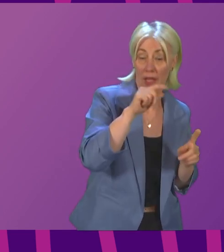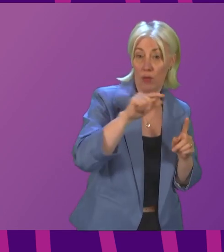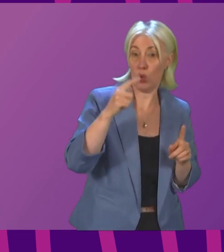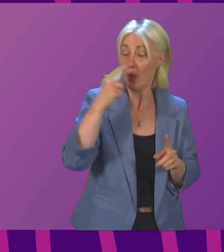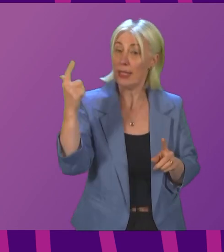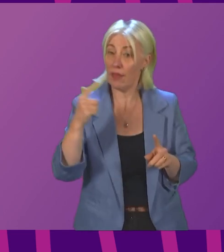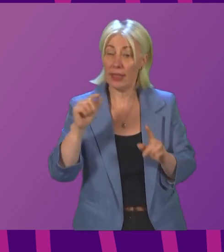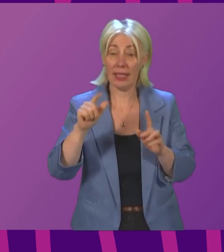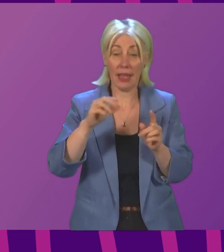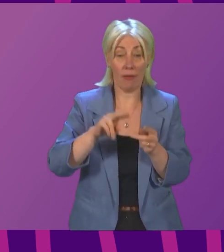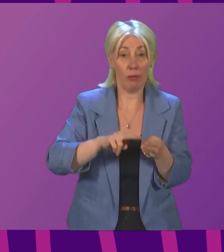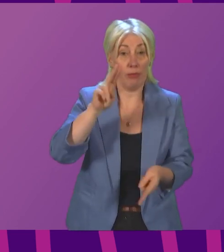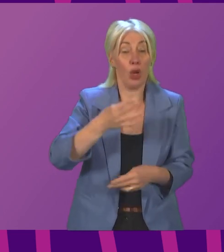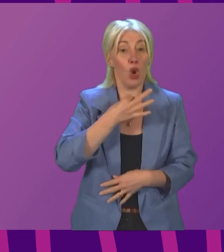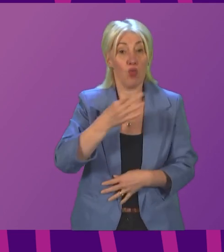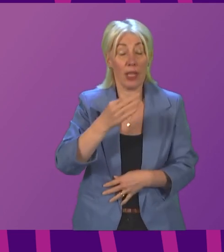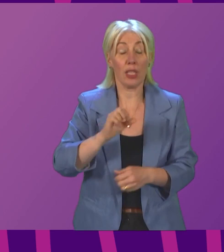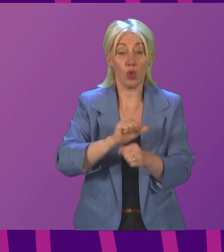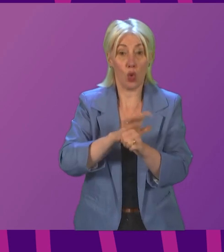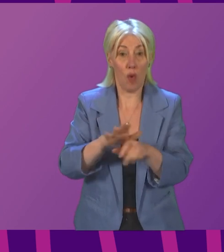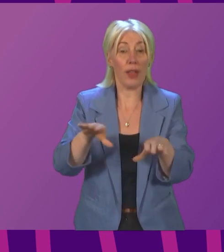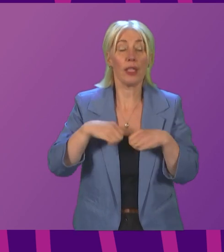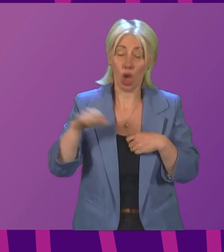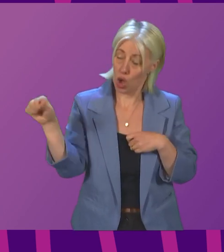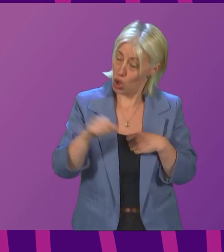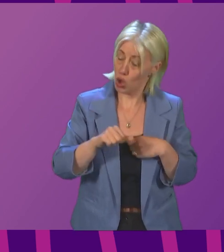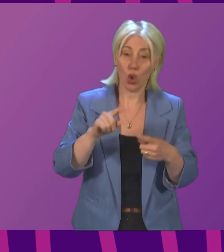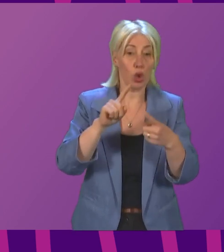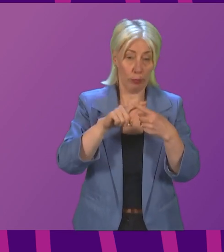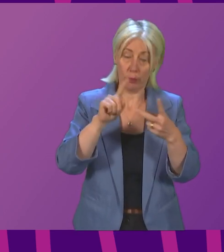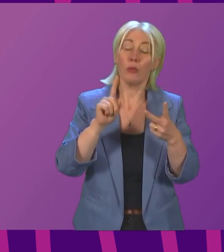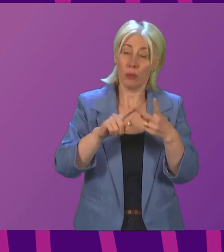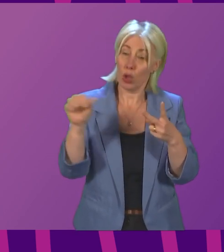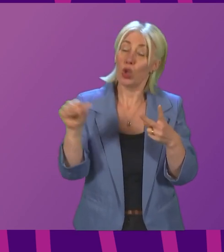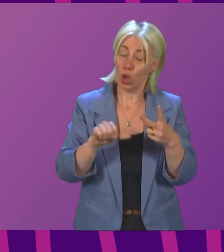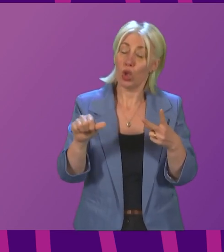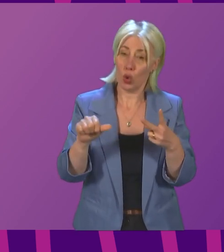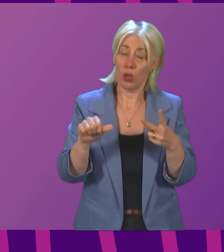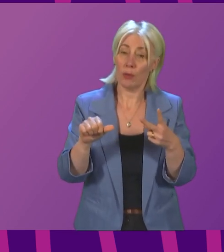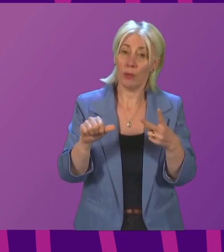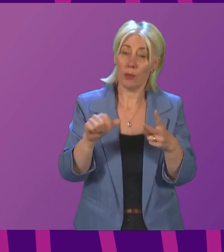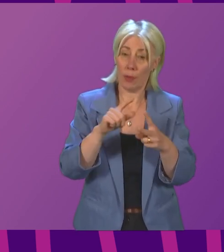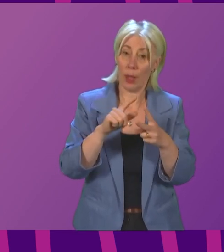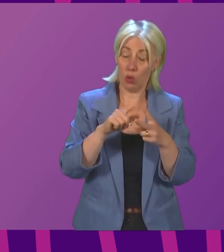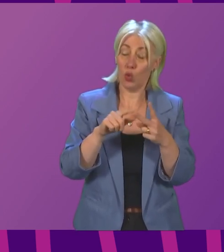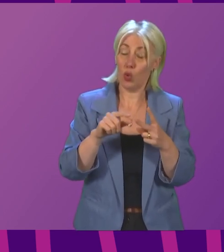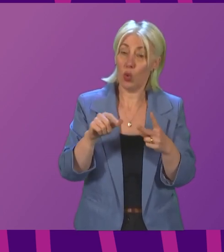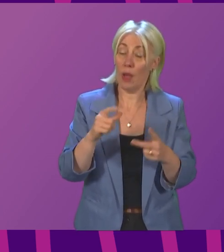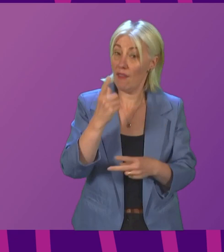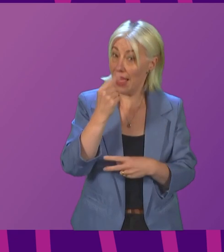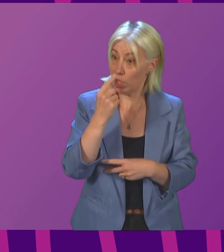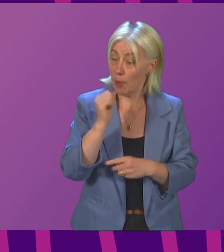increased risk of severe COVID infection should receive a full course of vaccination, and that means two doses.